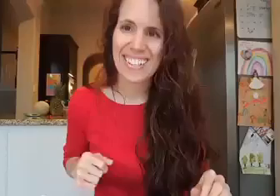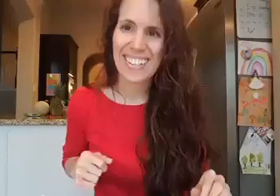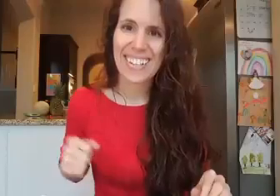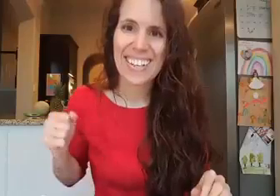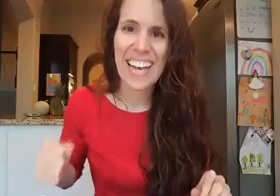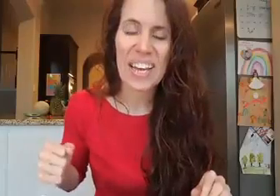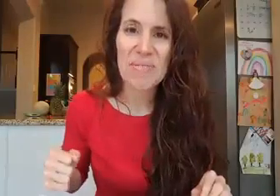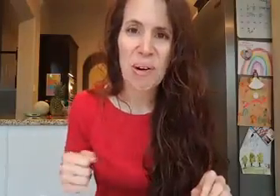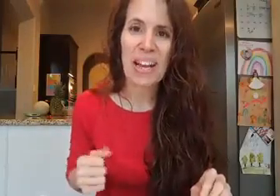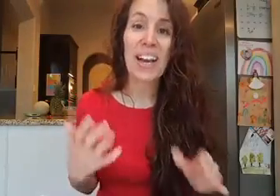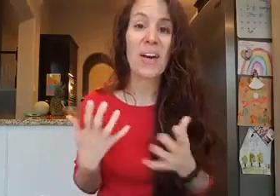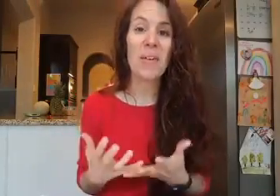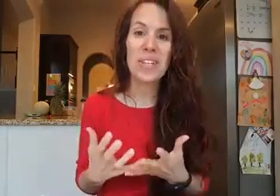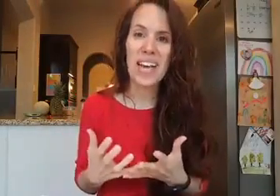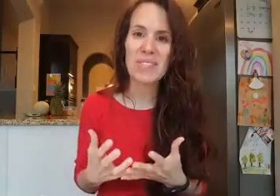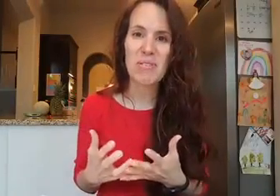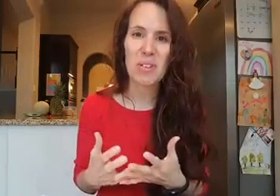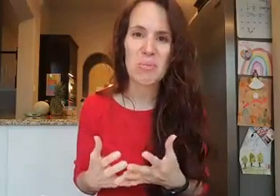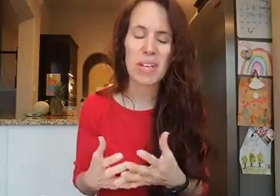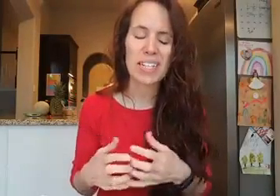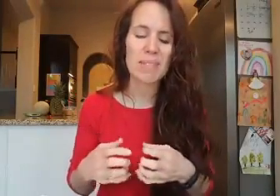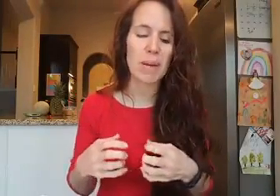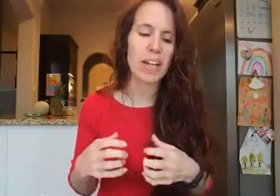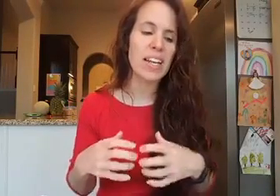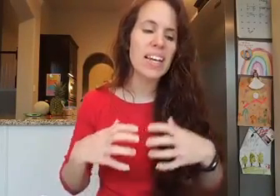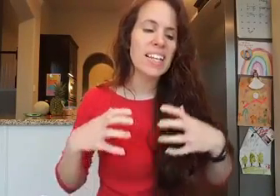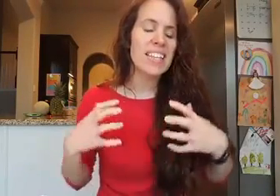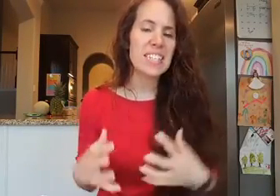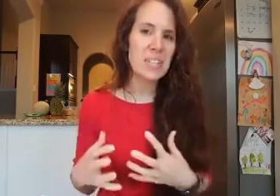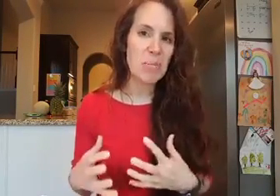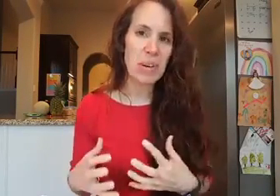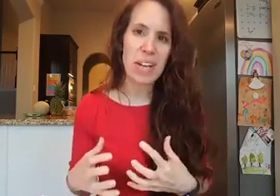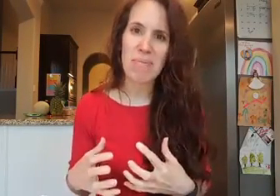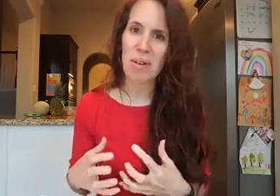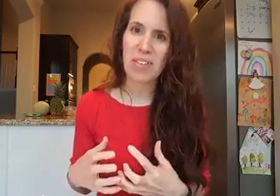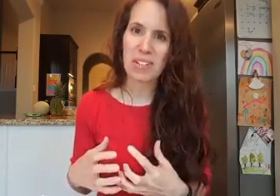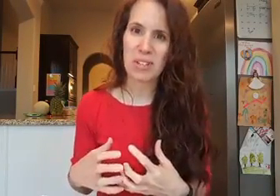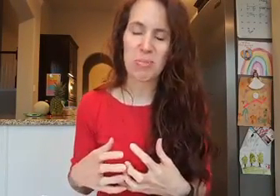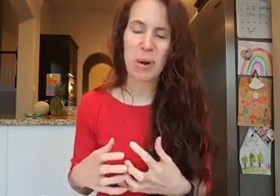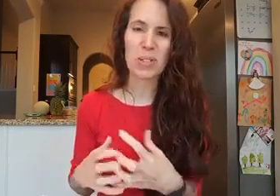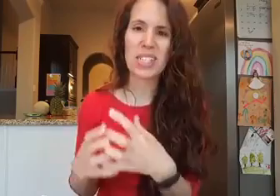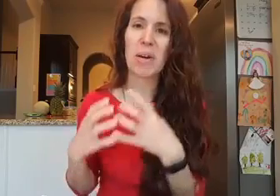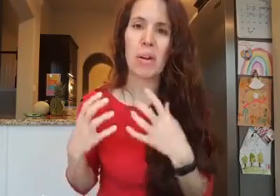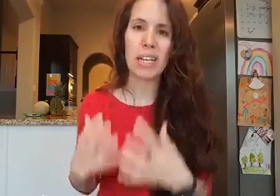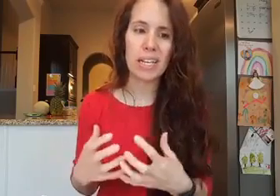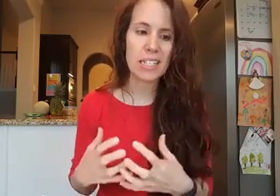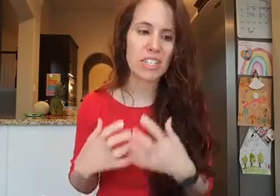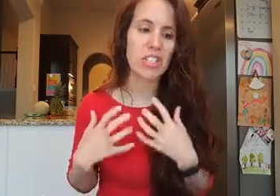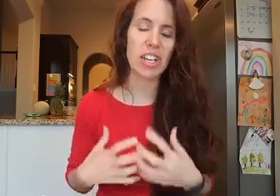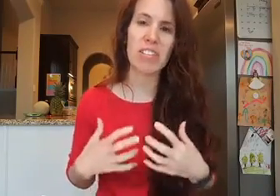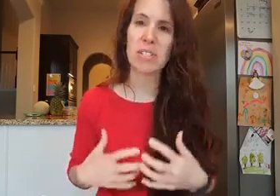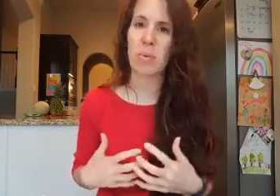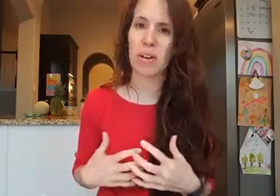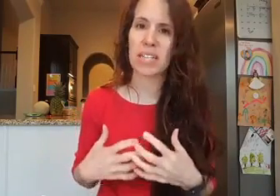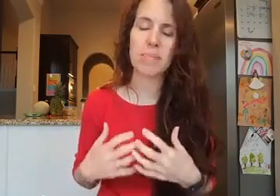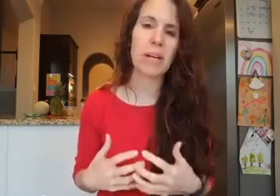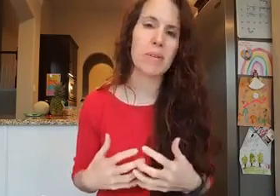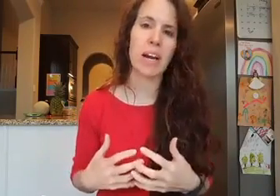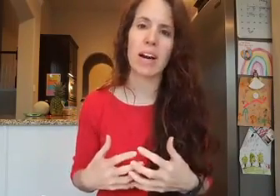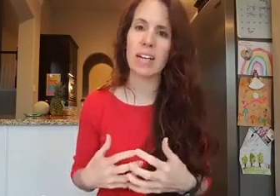Hey, good morning. I only have a few minutes, but this is our Monday Motivational Post. I needed to share this word that's been on my heart.